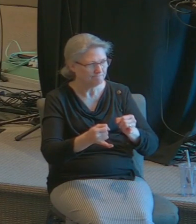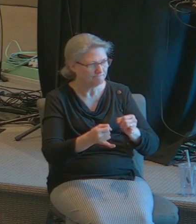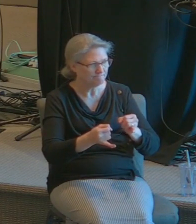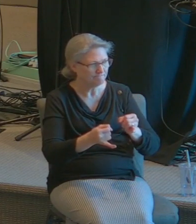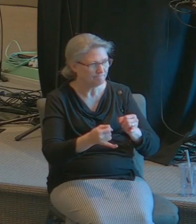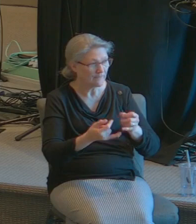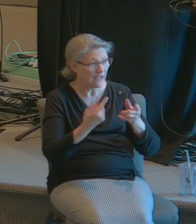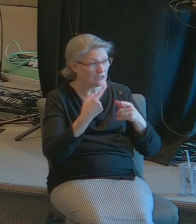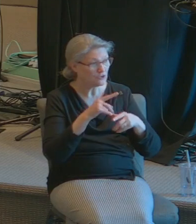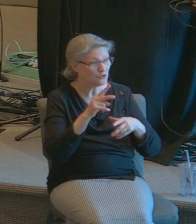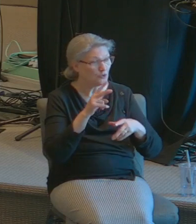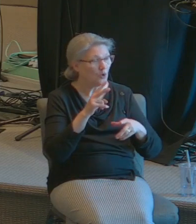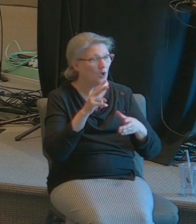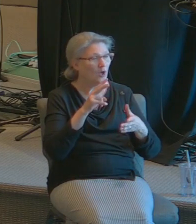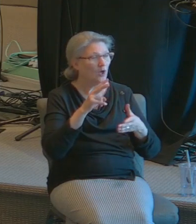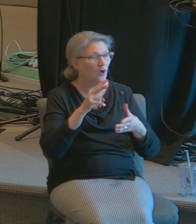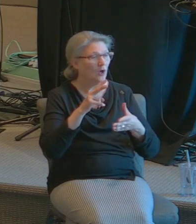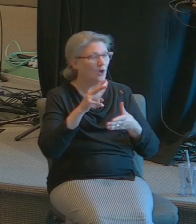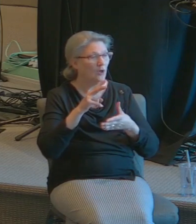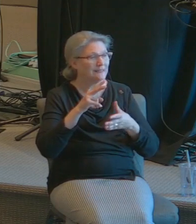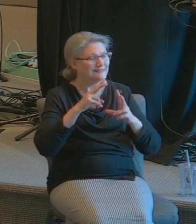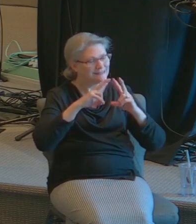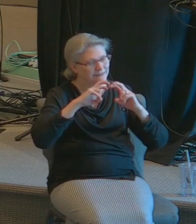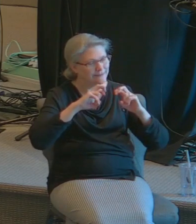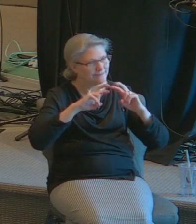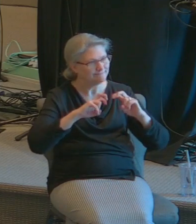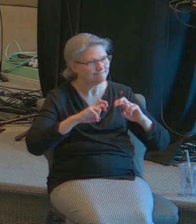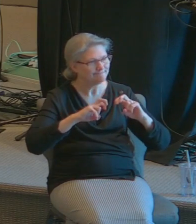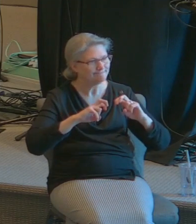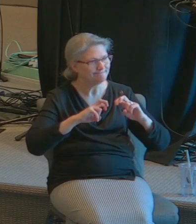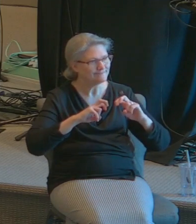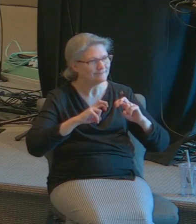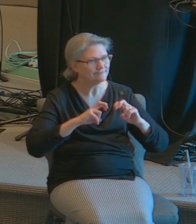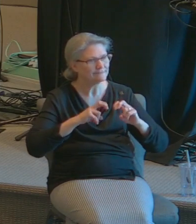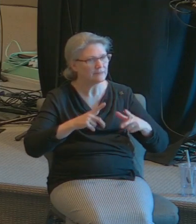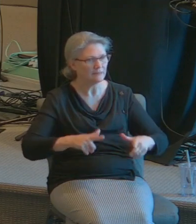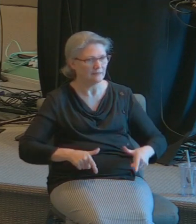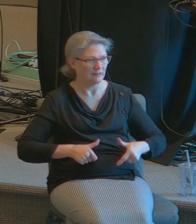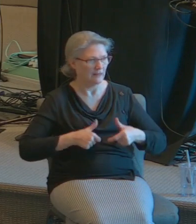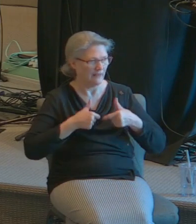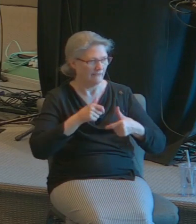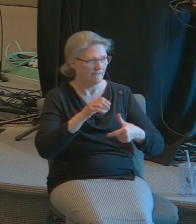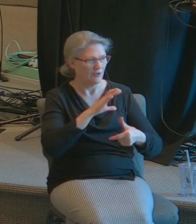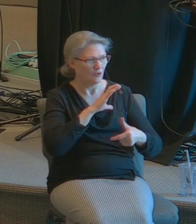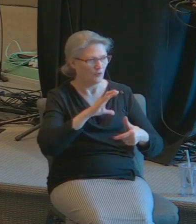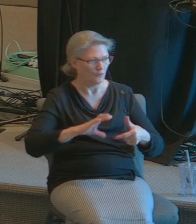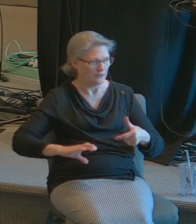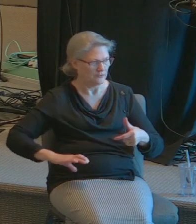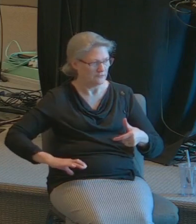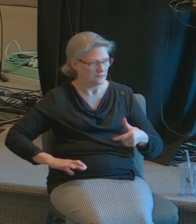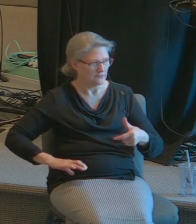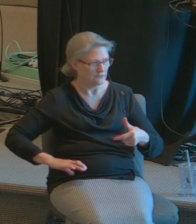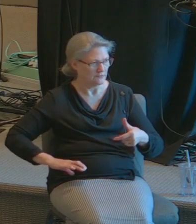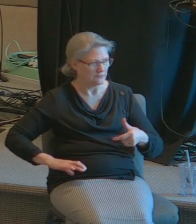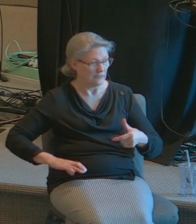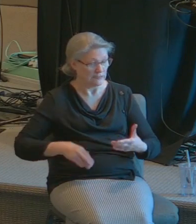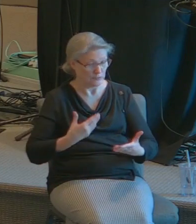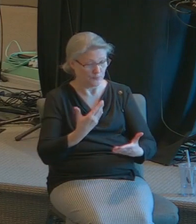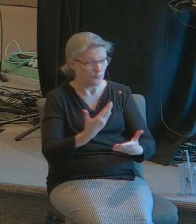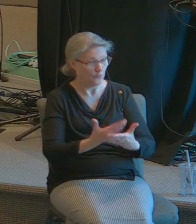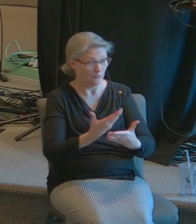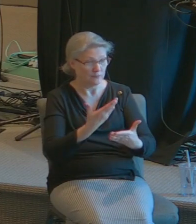as you look into the life of Christ Christ this is proven without